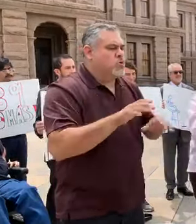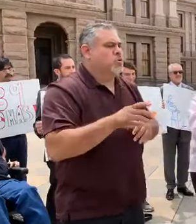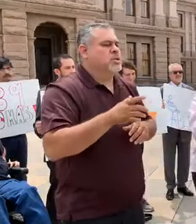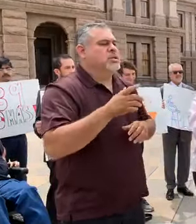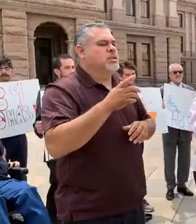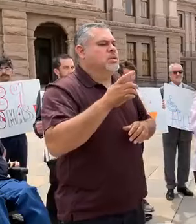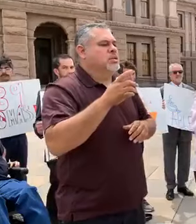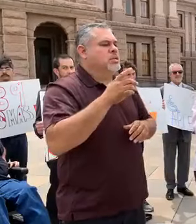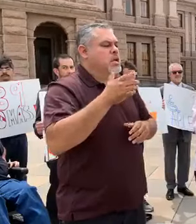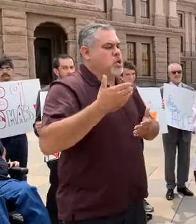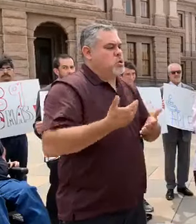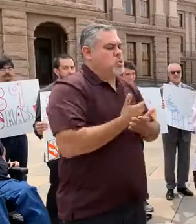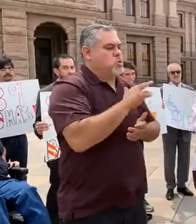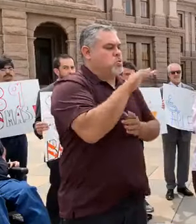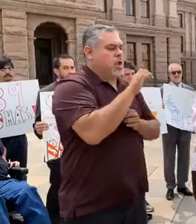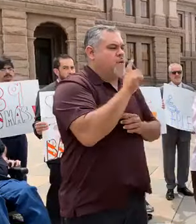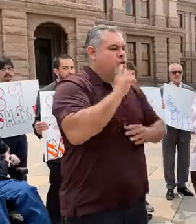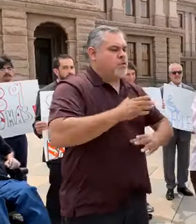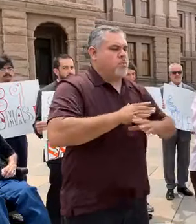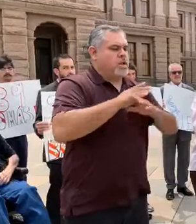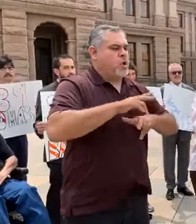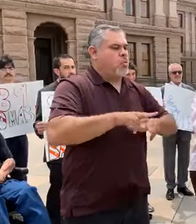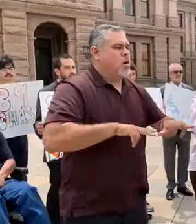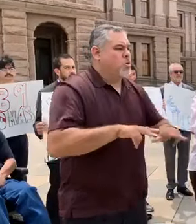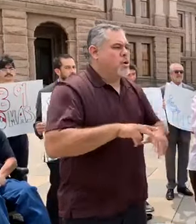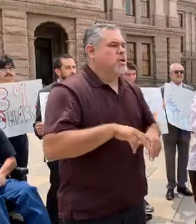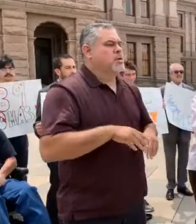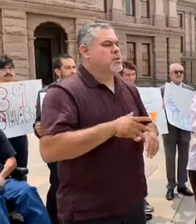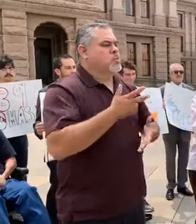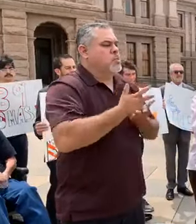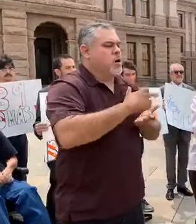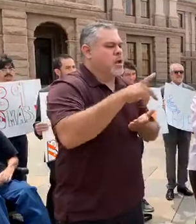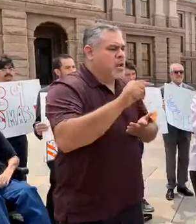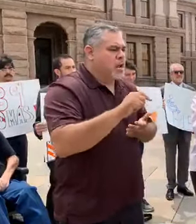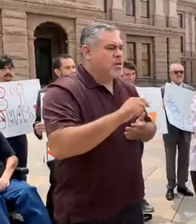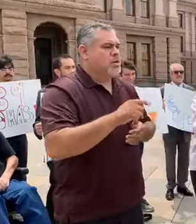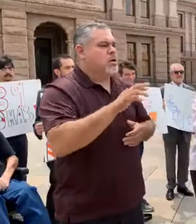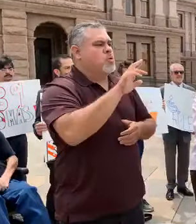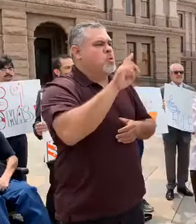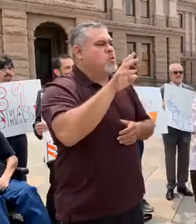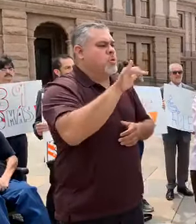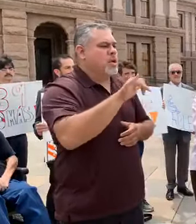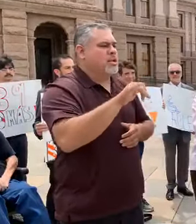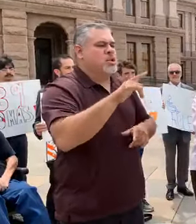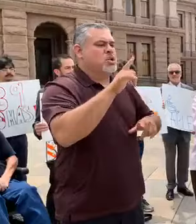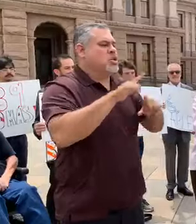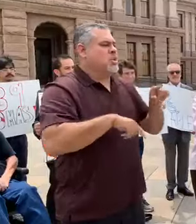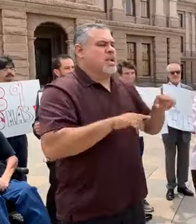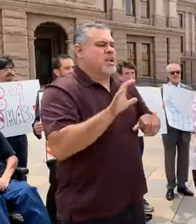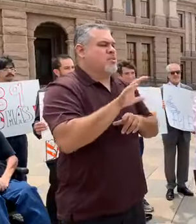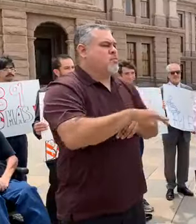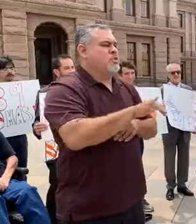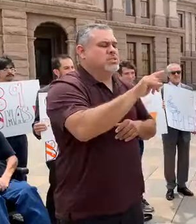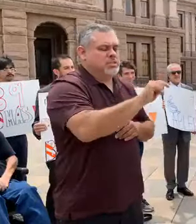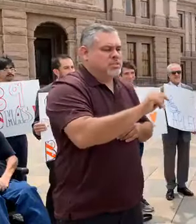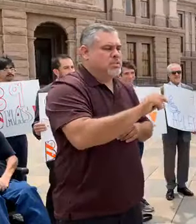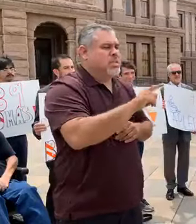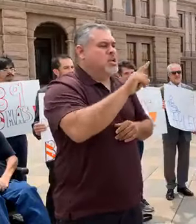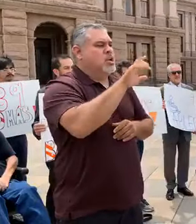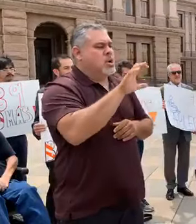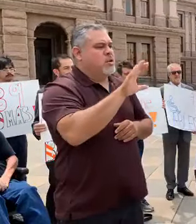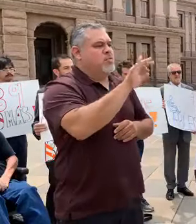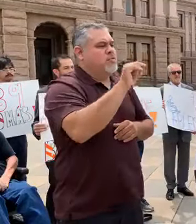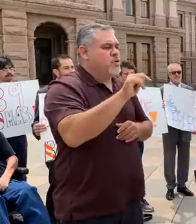impeding a walkway, parking lot or roadway is unenforceable and unnecessary. The 100-foot barrier